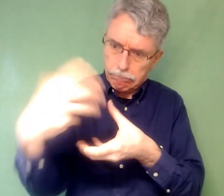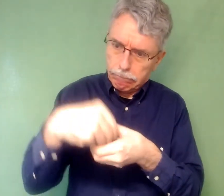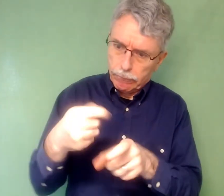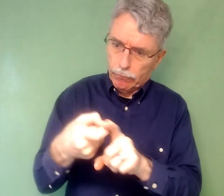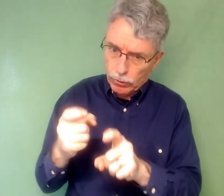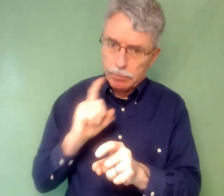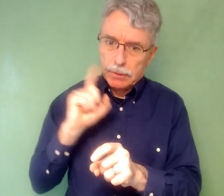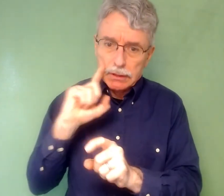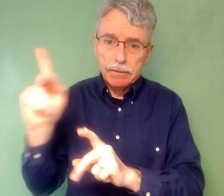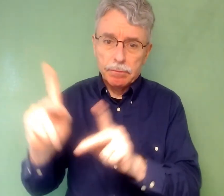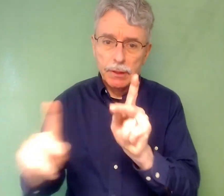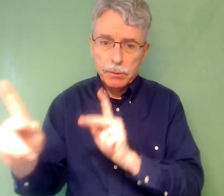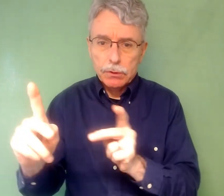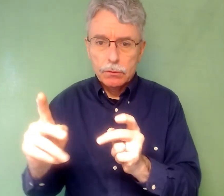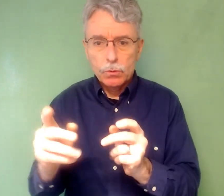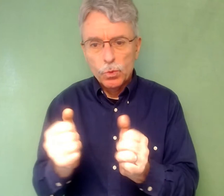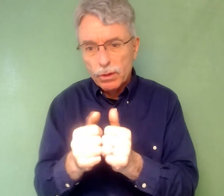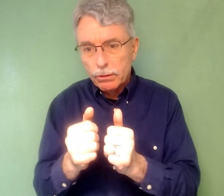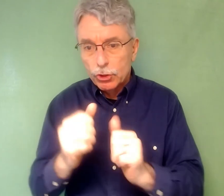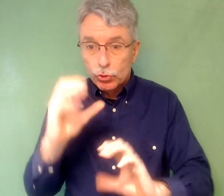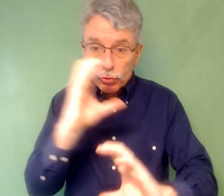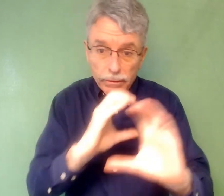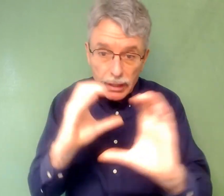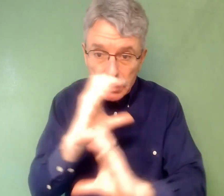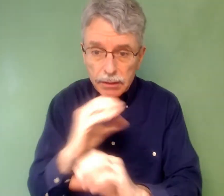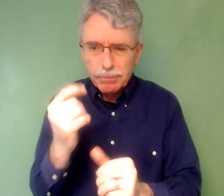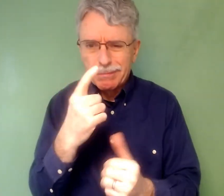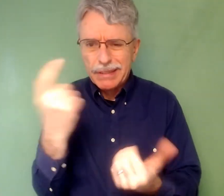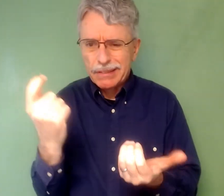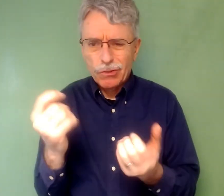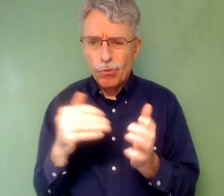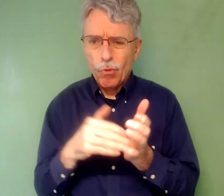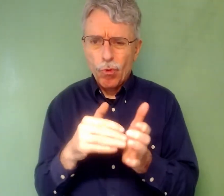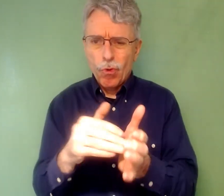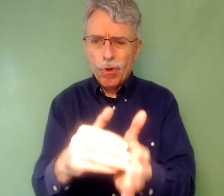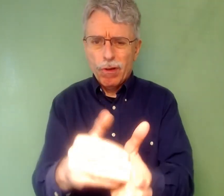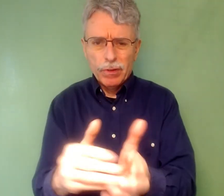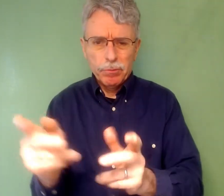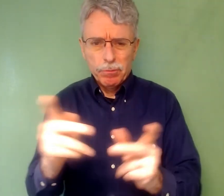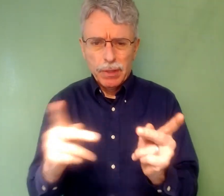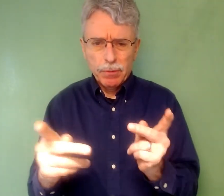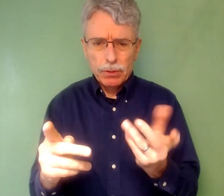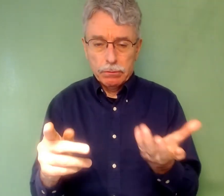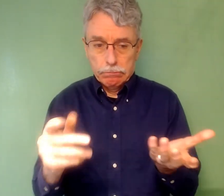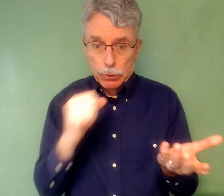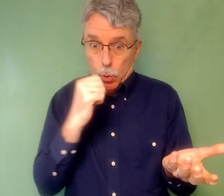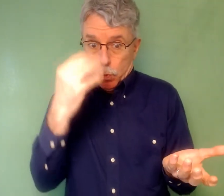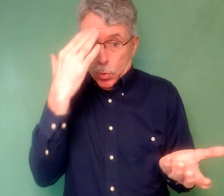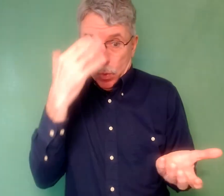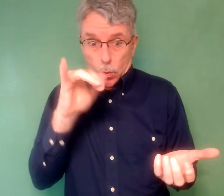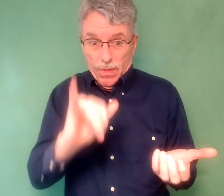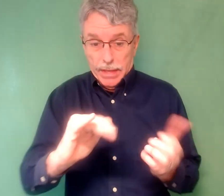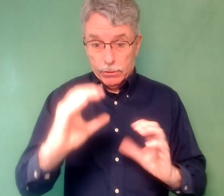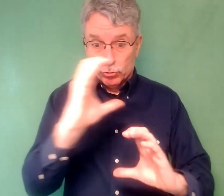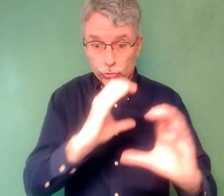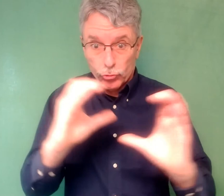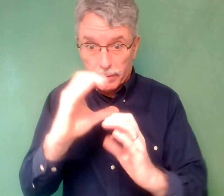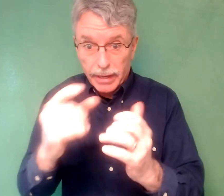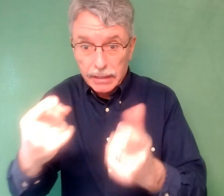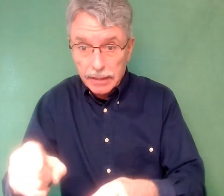amplified equipment captions, or signed material. They encourage law enforcement agencies to begin to document types